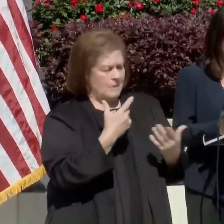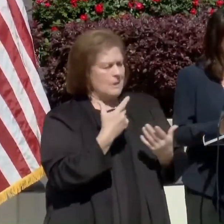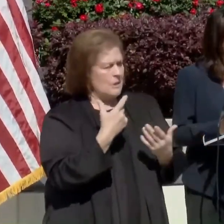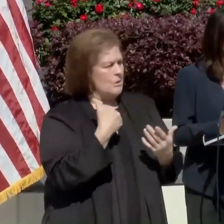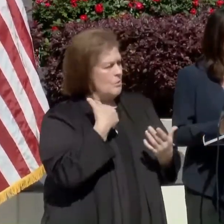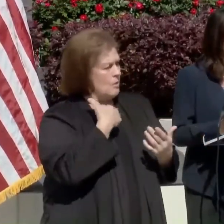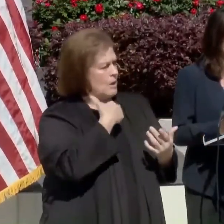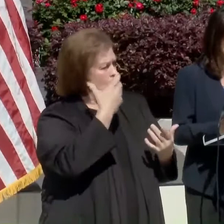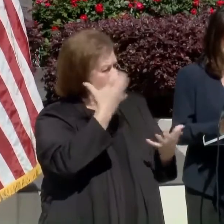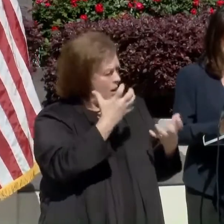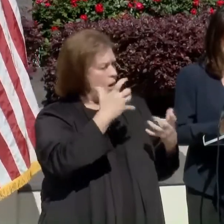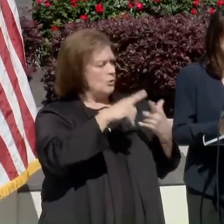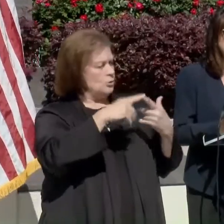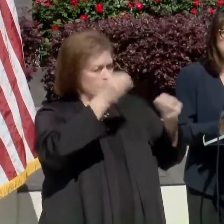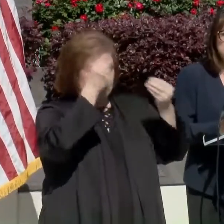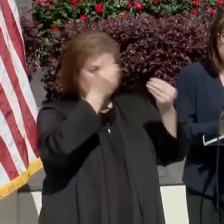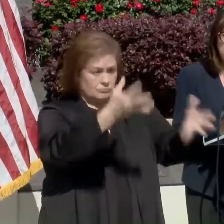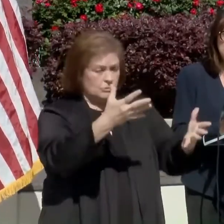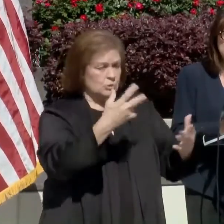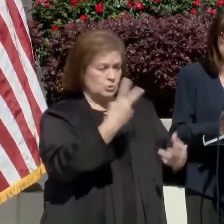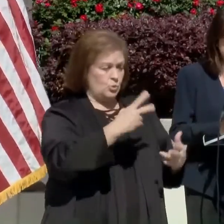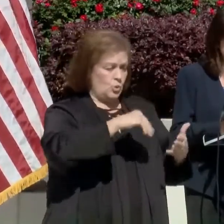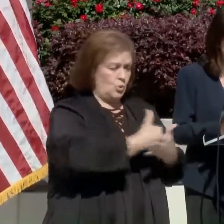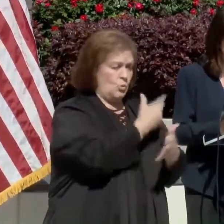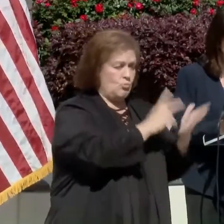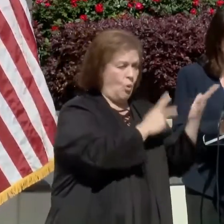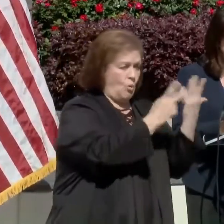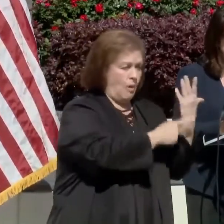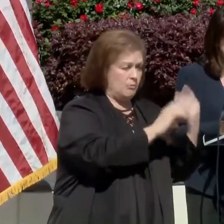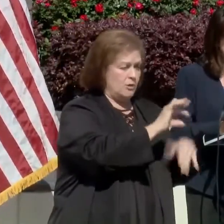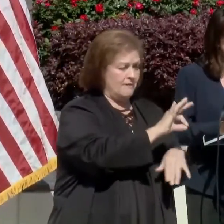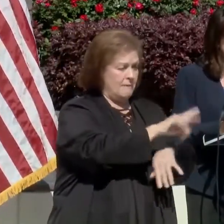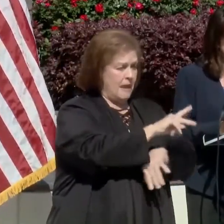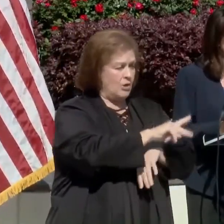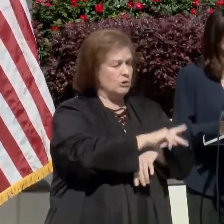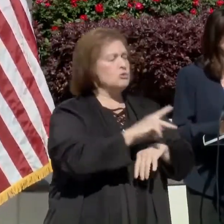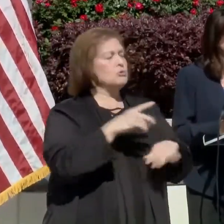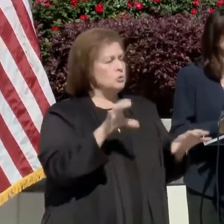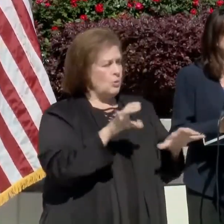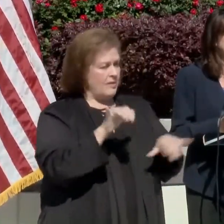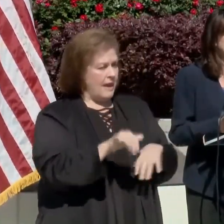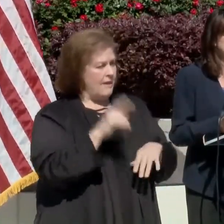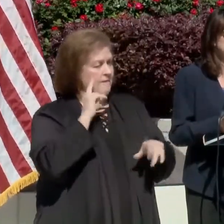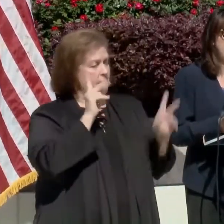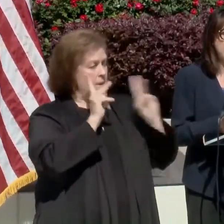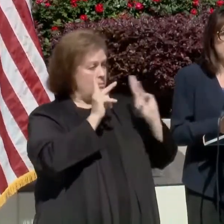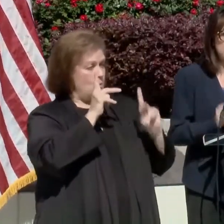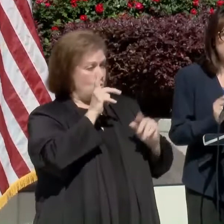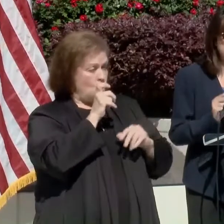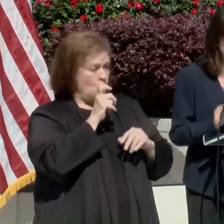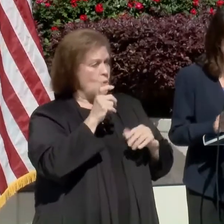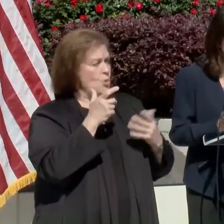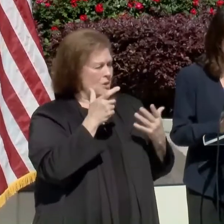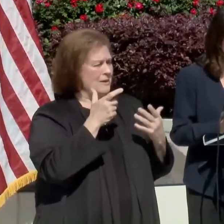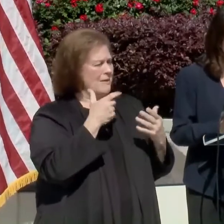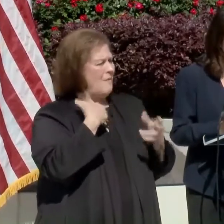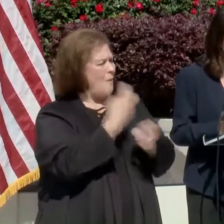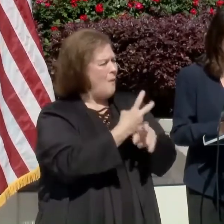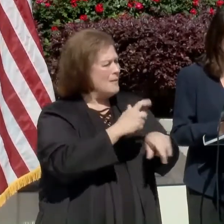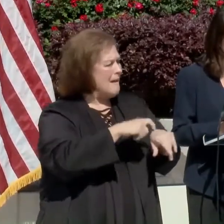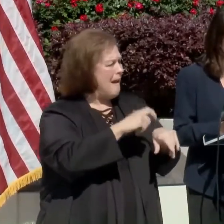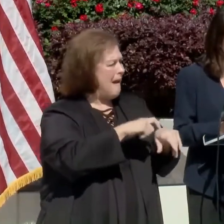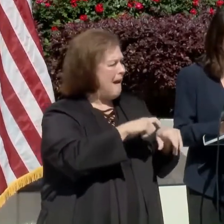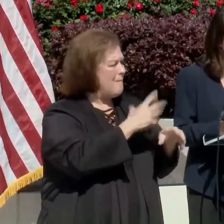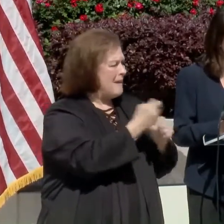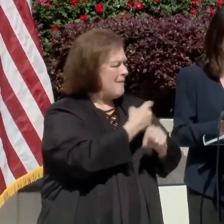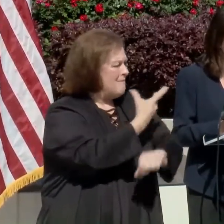here ready to announce, um, two new programs in Jefferson Parish, um, to do that for people who have had a little bit more difficulty getting